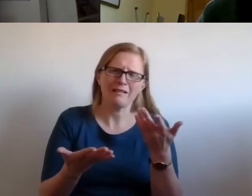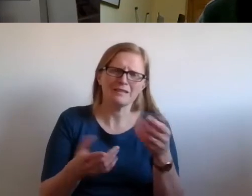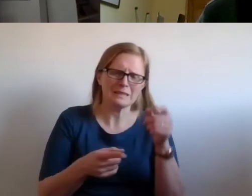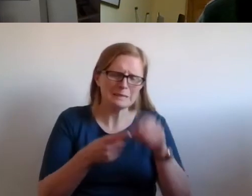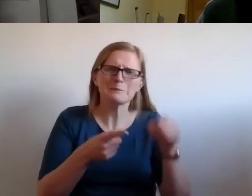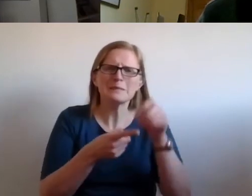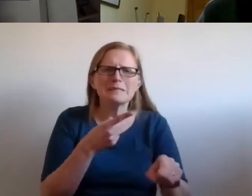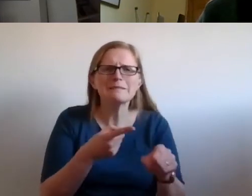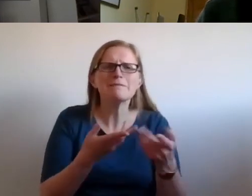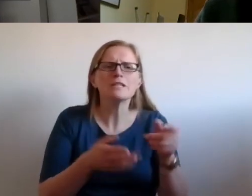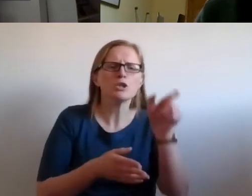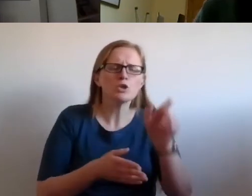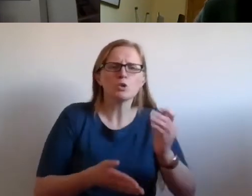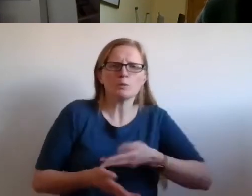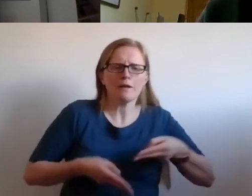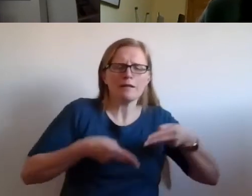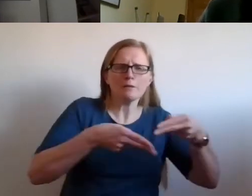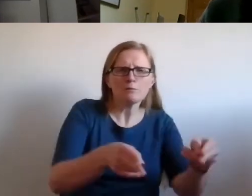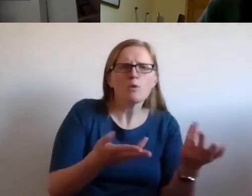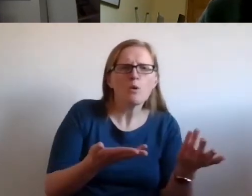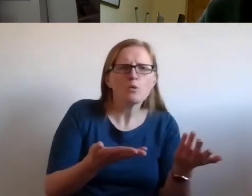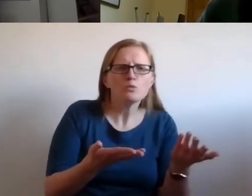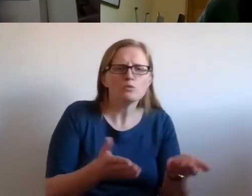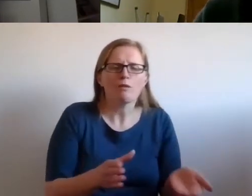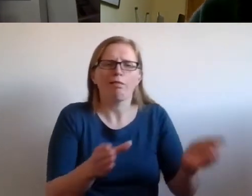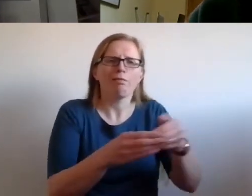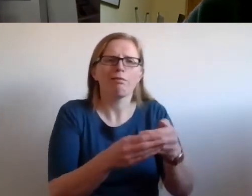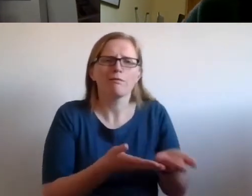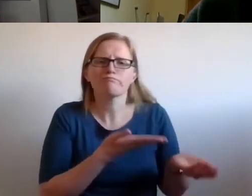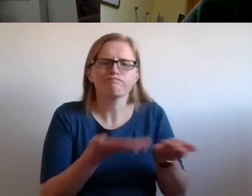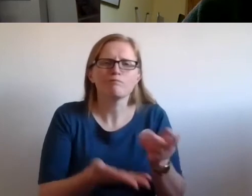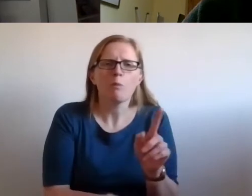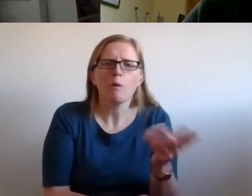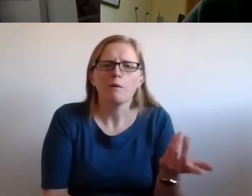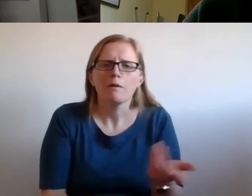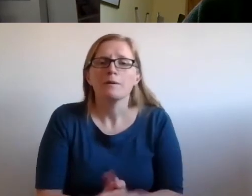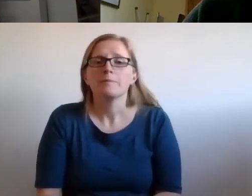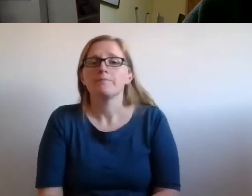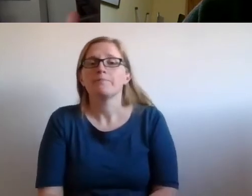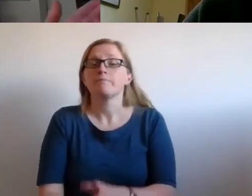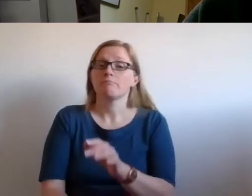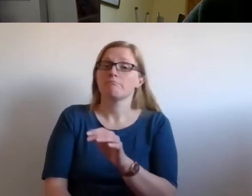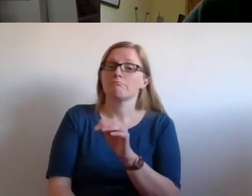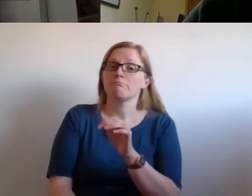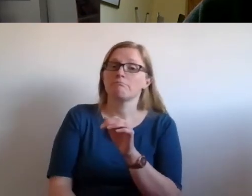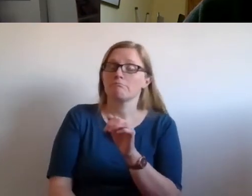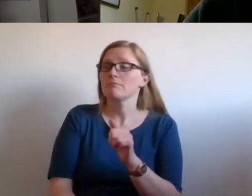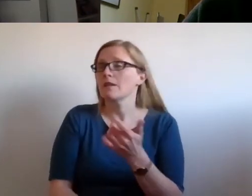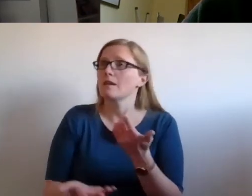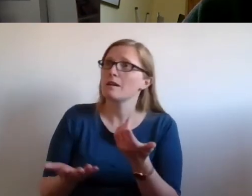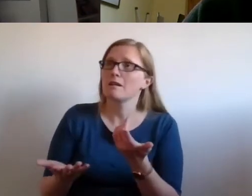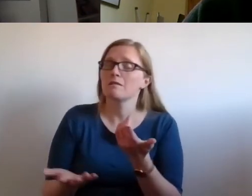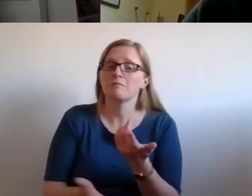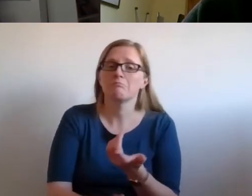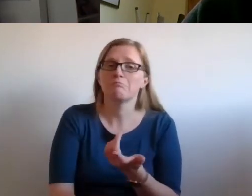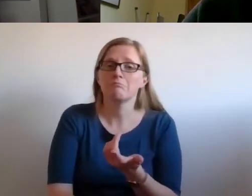think a human rights approach? What specific contribution does it bring? Yeah, I mean, as as a, you know, lifelong